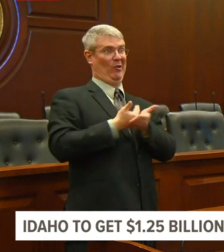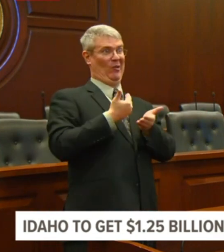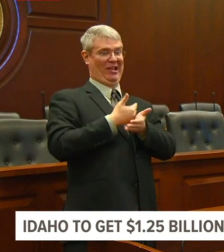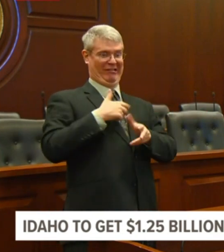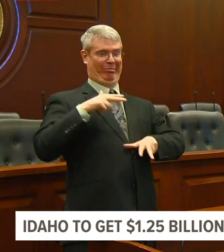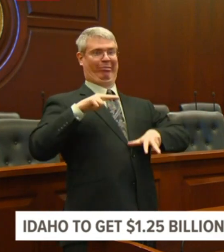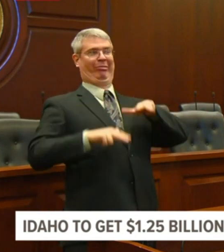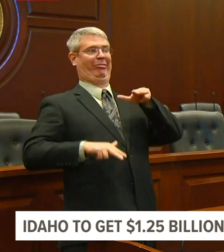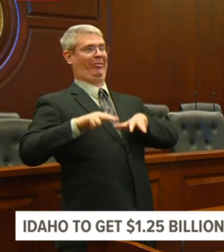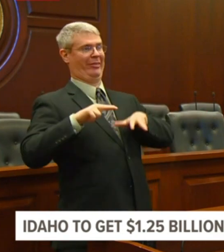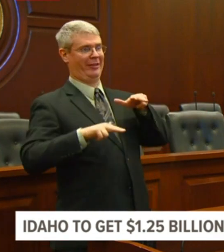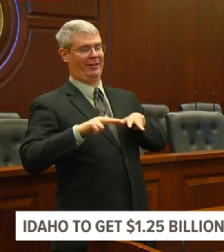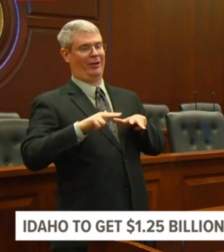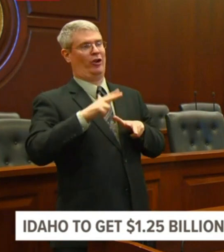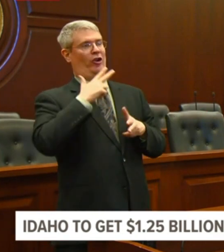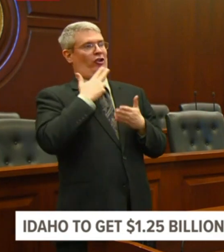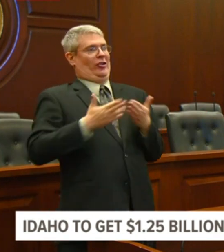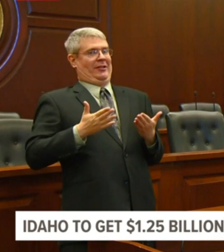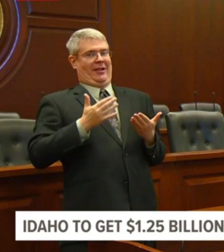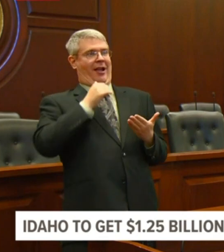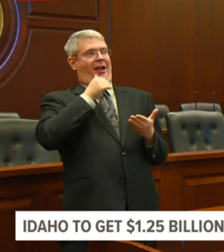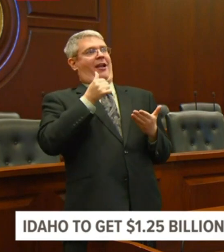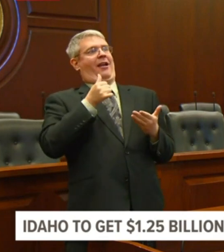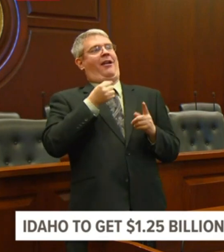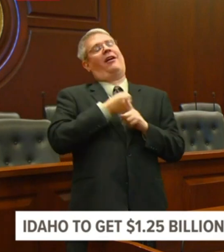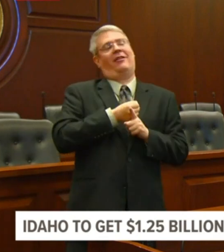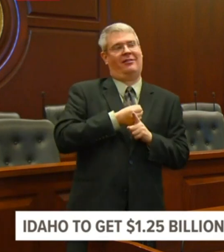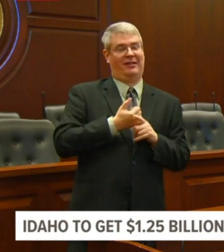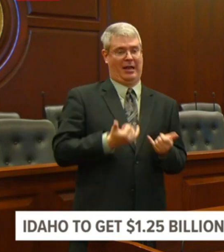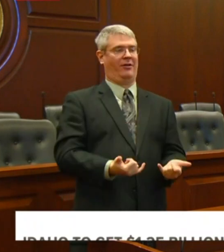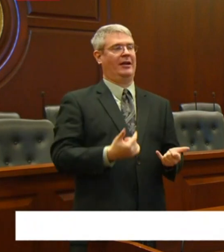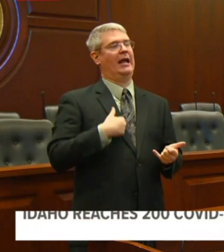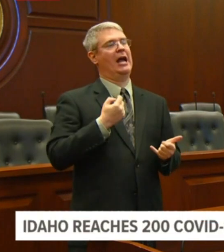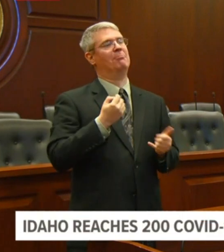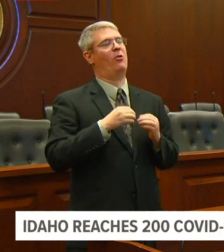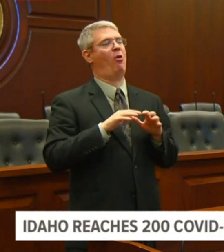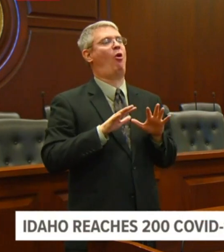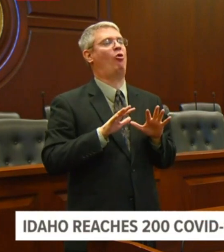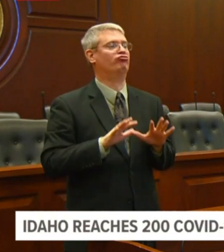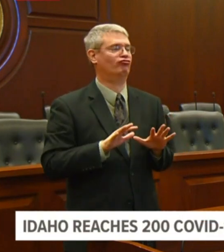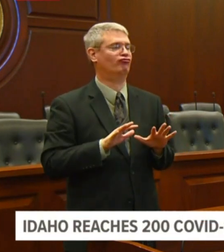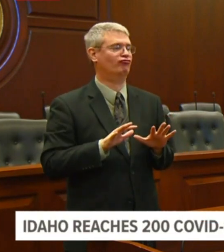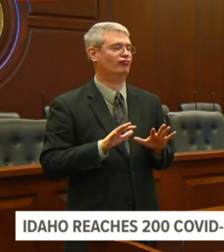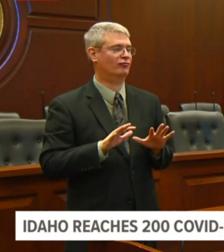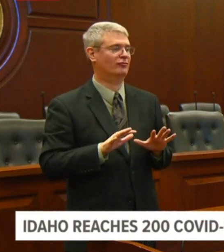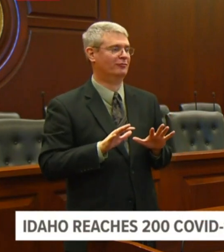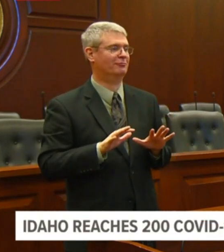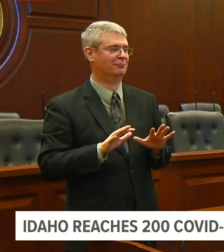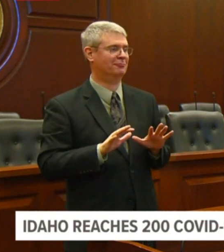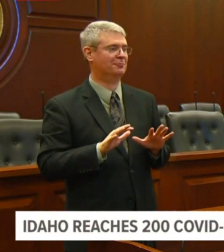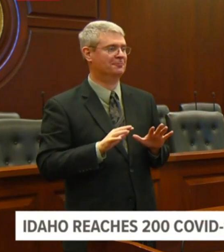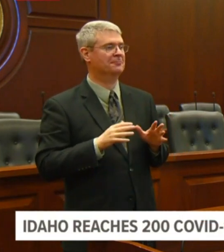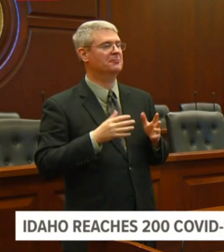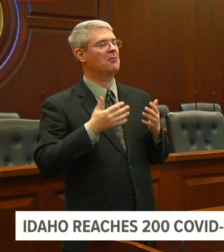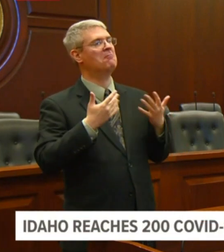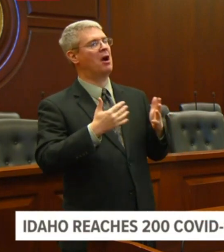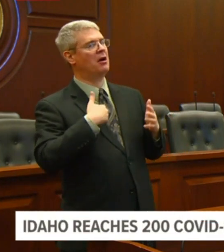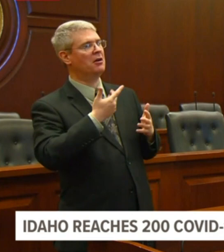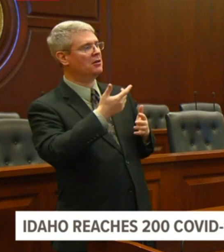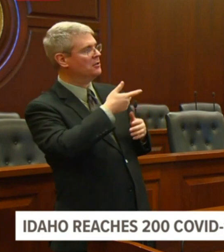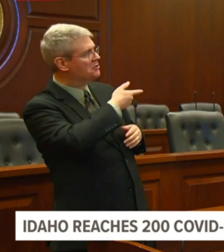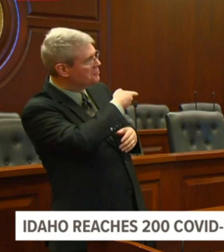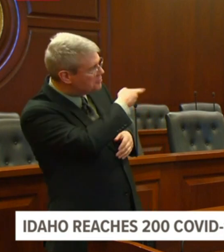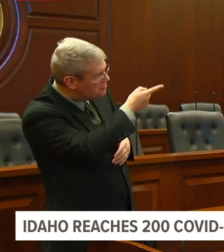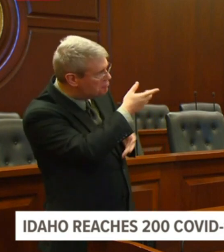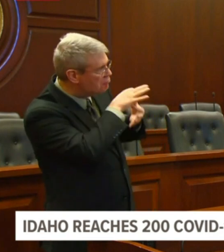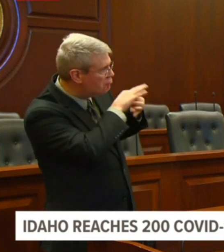the cities, with the counties this morning. We had a call with, uh, I know it's hard to believe all 105 legislators. I don't know how many of them were on the